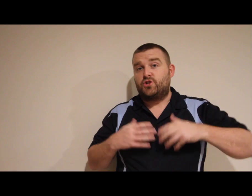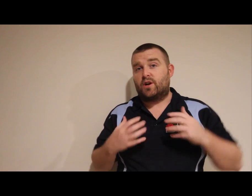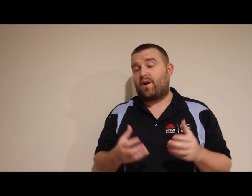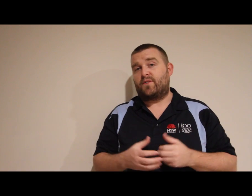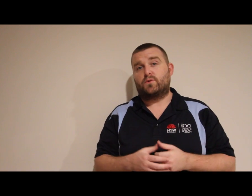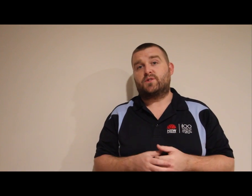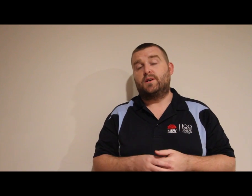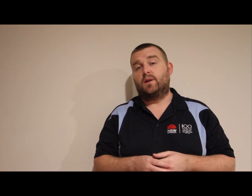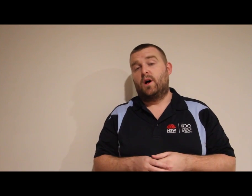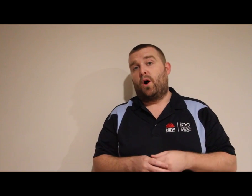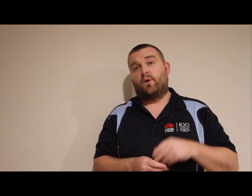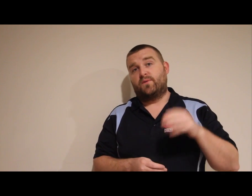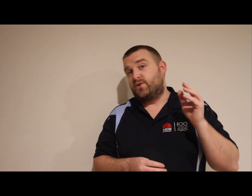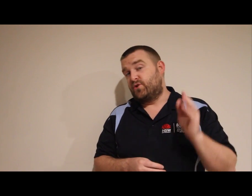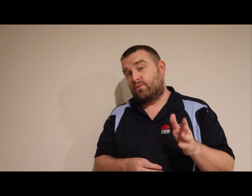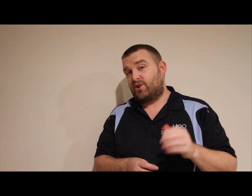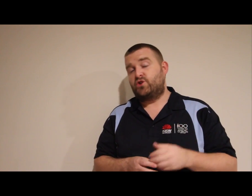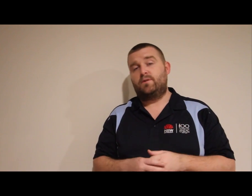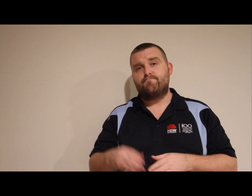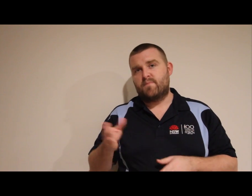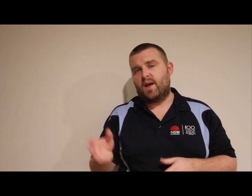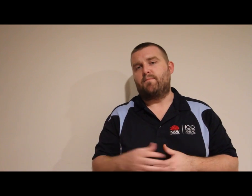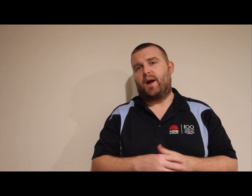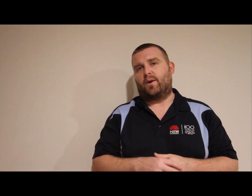geographical skill of direction and bearings.